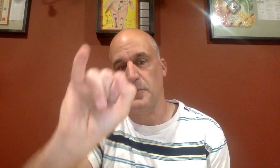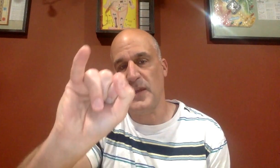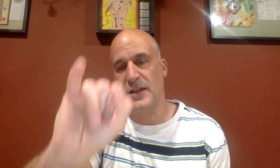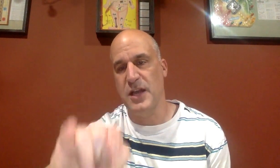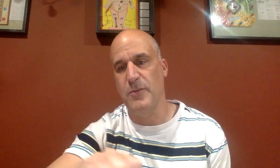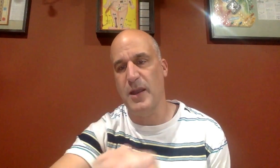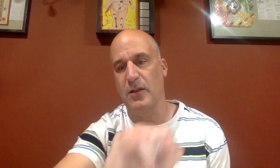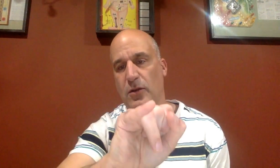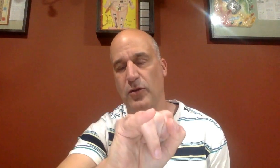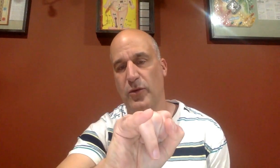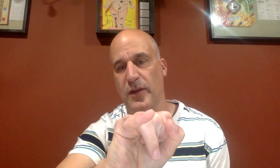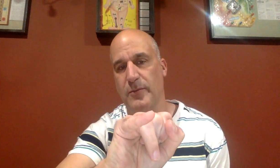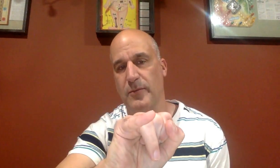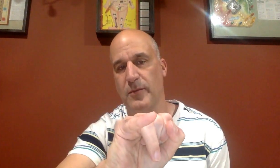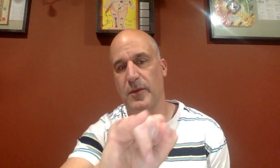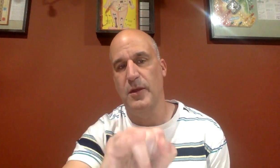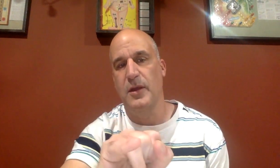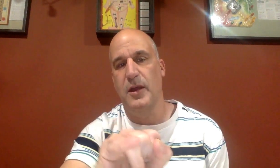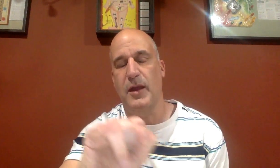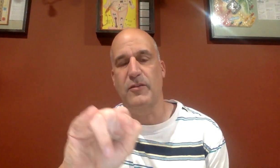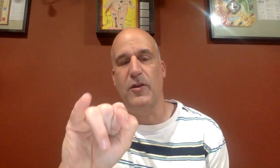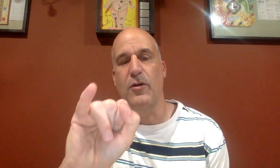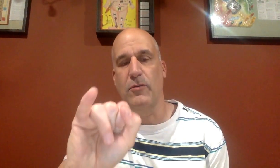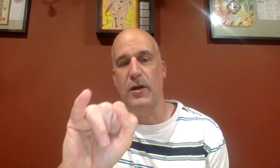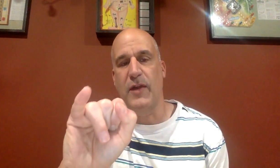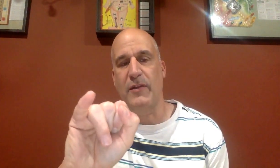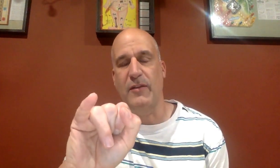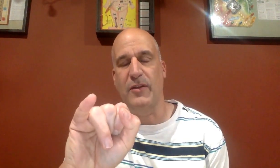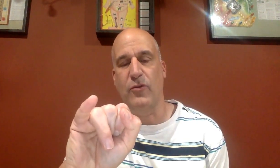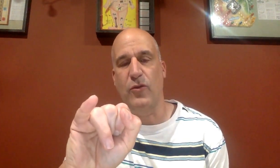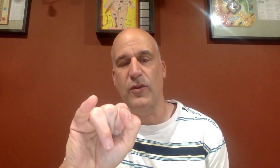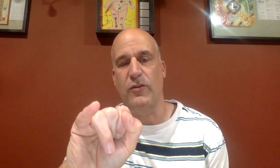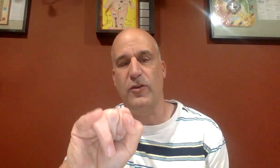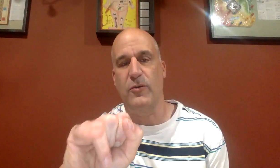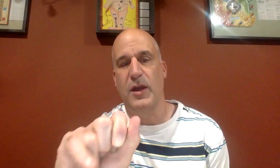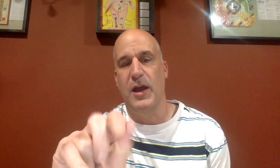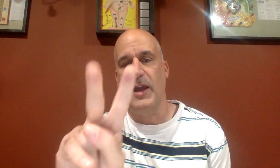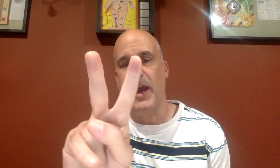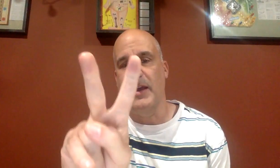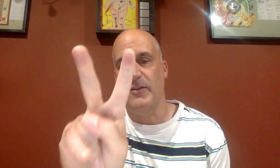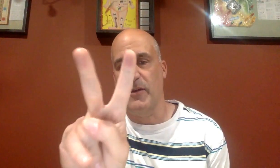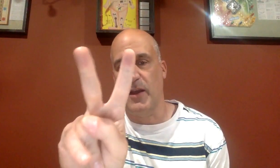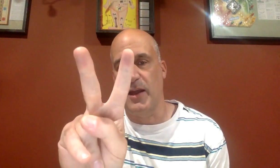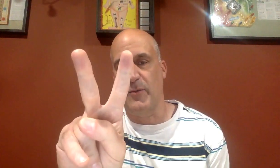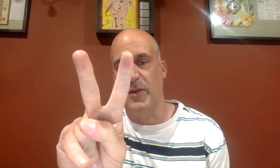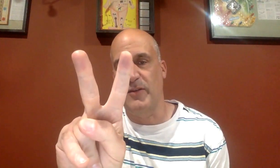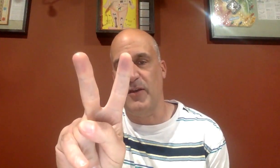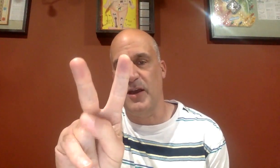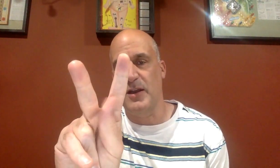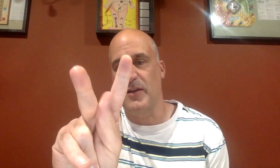J, you make a little loop with it. And so that's the difference between those two. A K is kind of like a P sign. then you